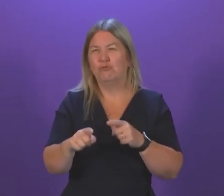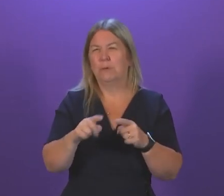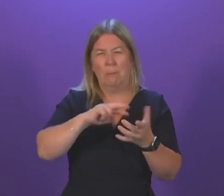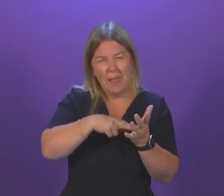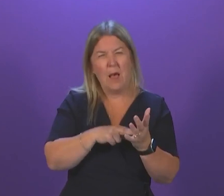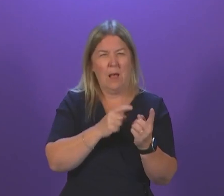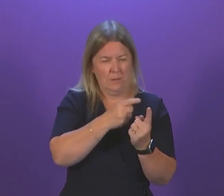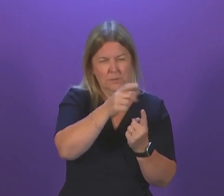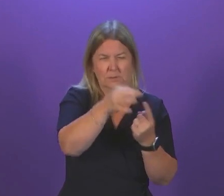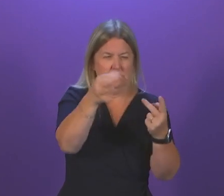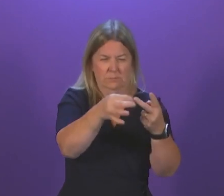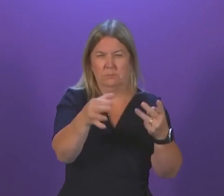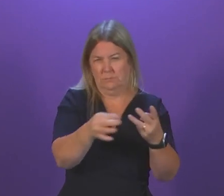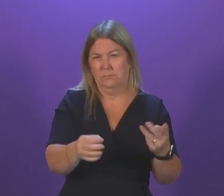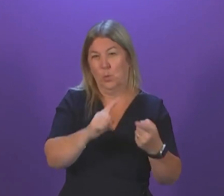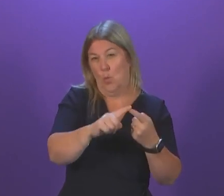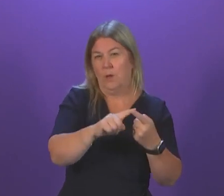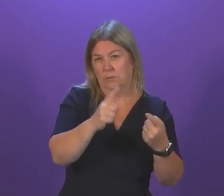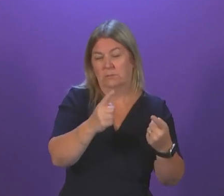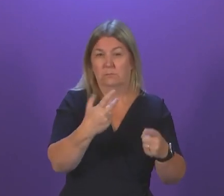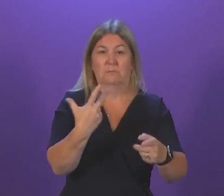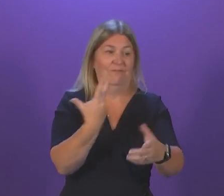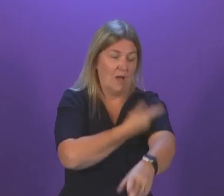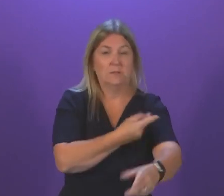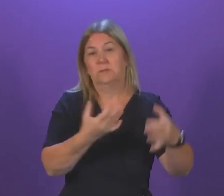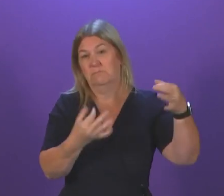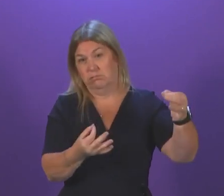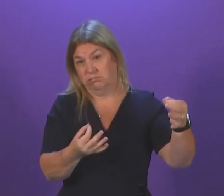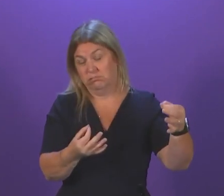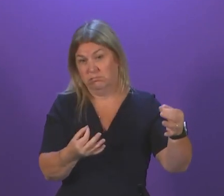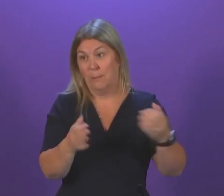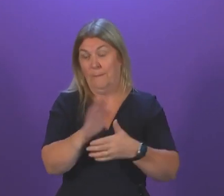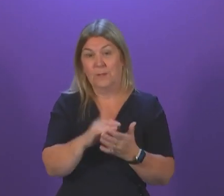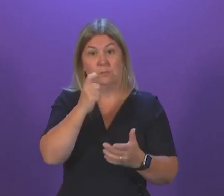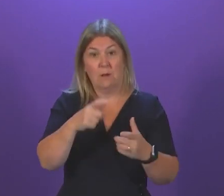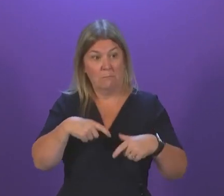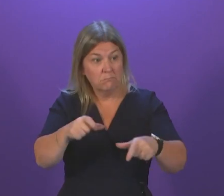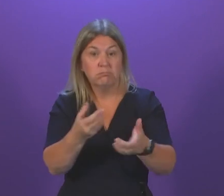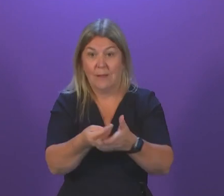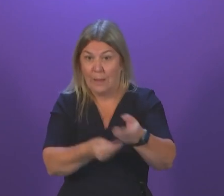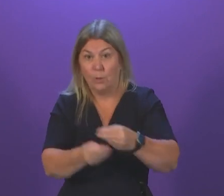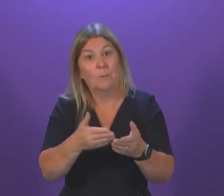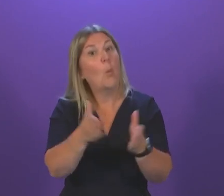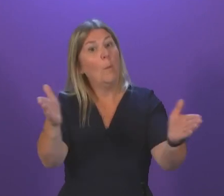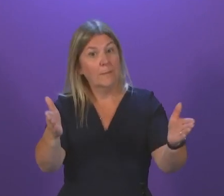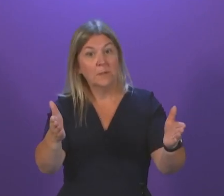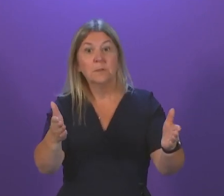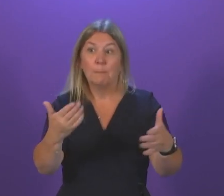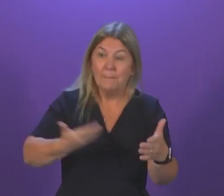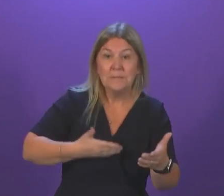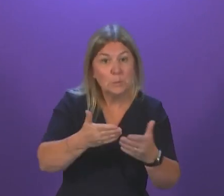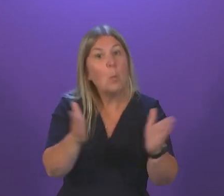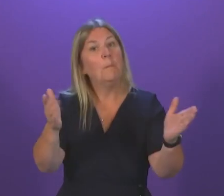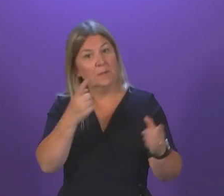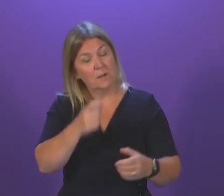targeted measures to keep transmission under control while keeping our economy open and that's what Covid certification is intended to do. We have